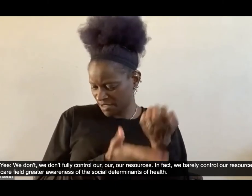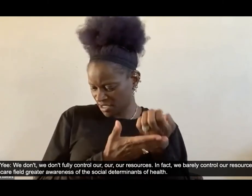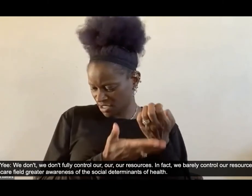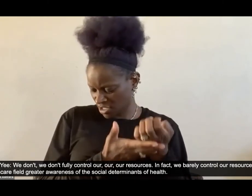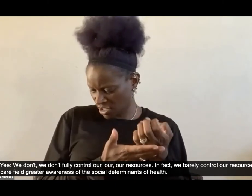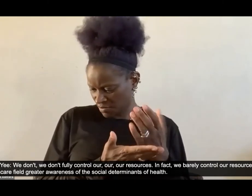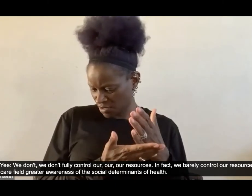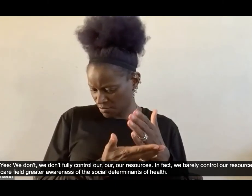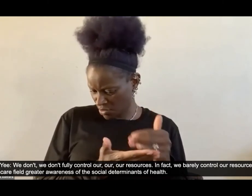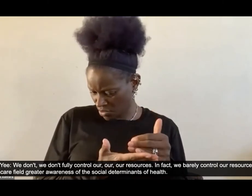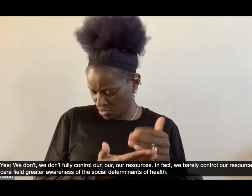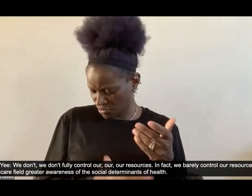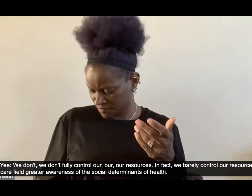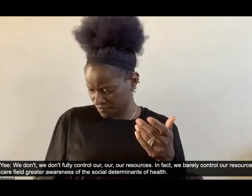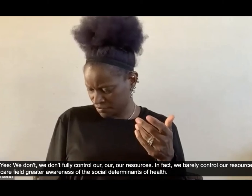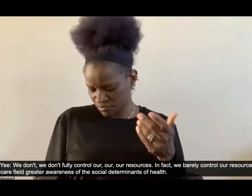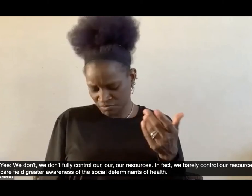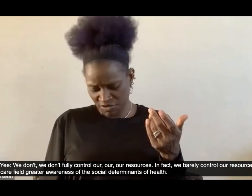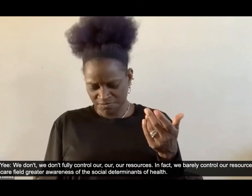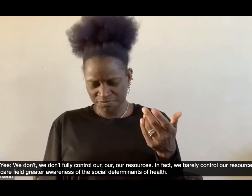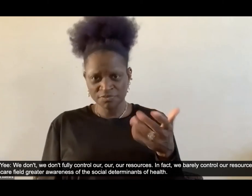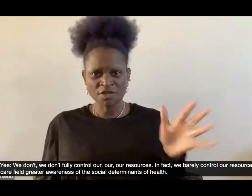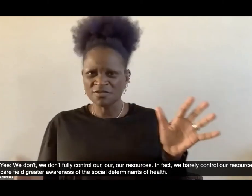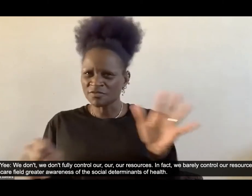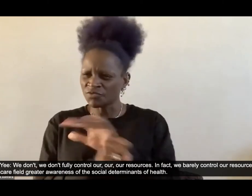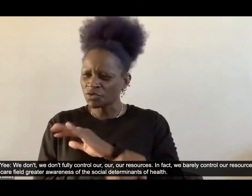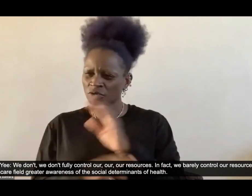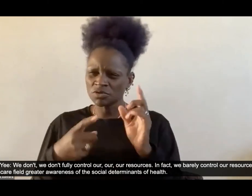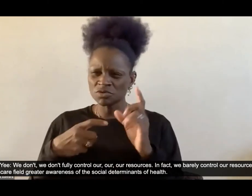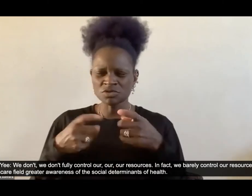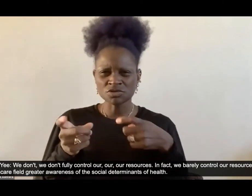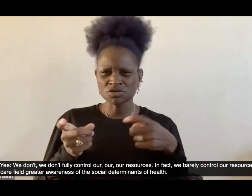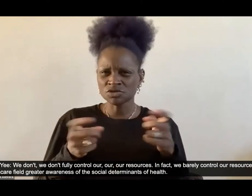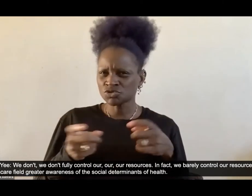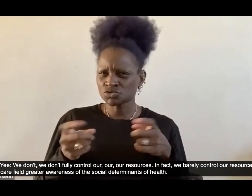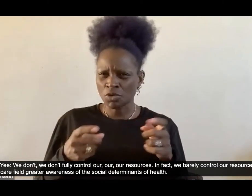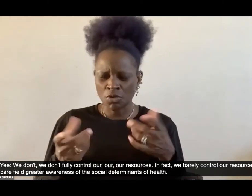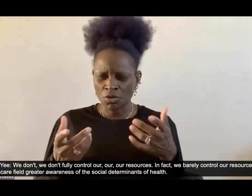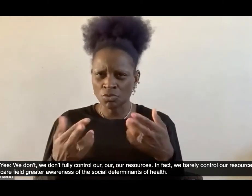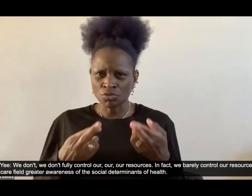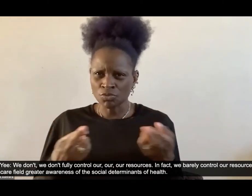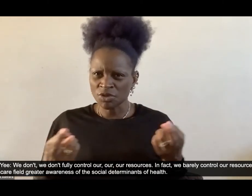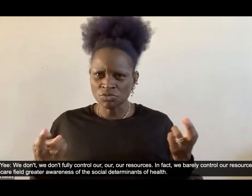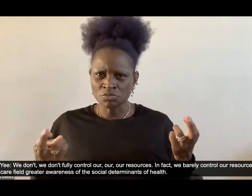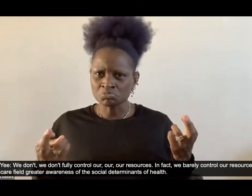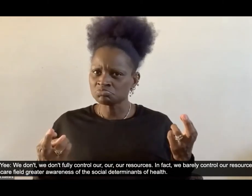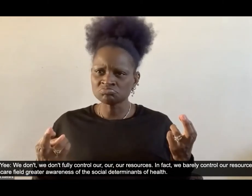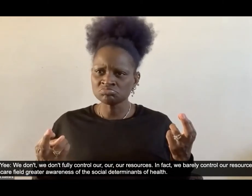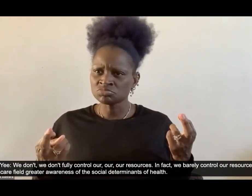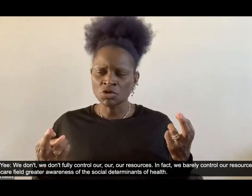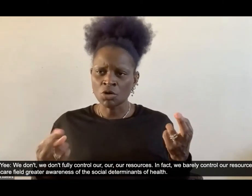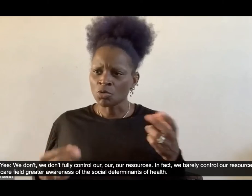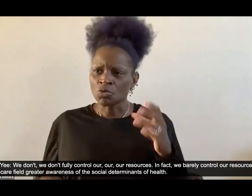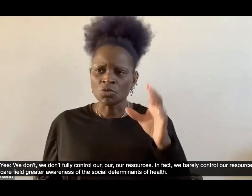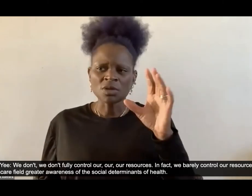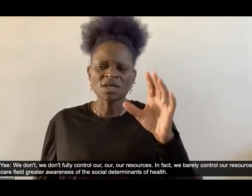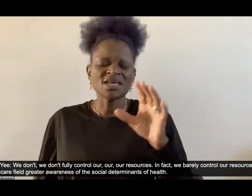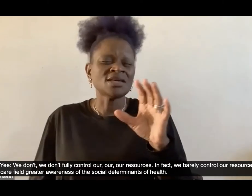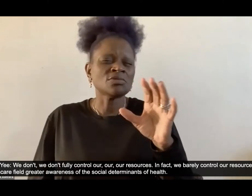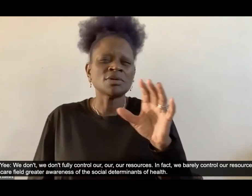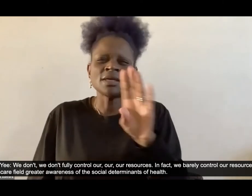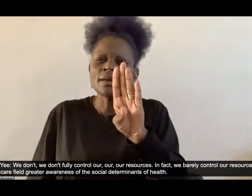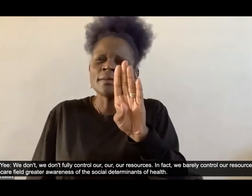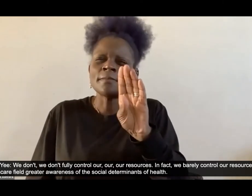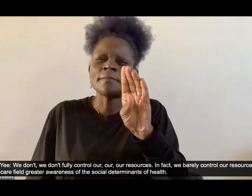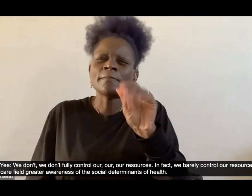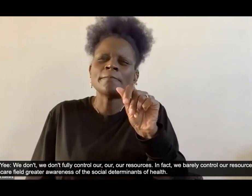don't we don't fully control our our our resources in fact we barely control our our resources um